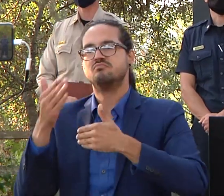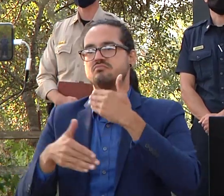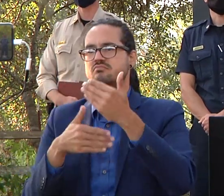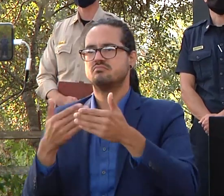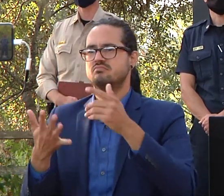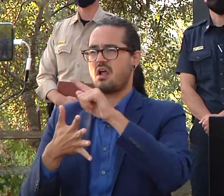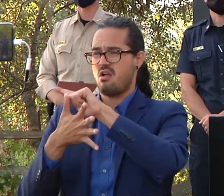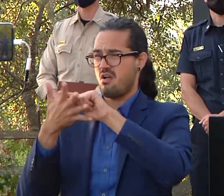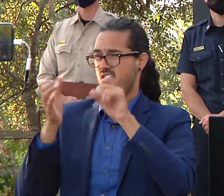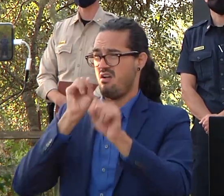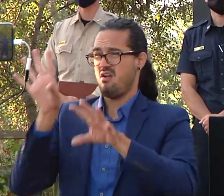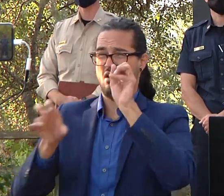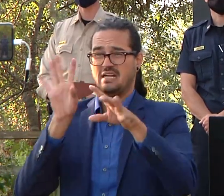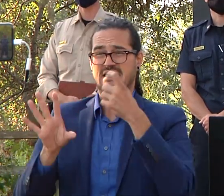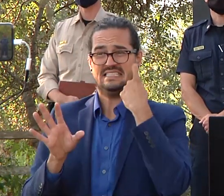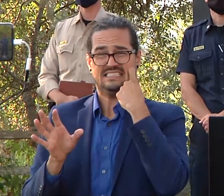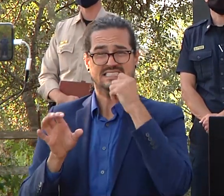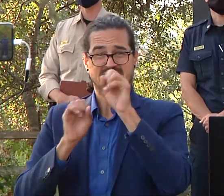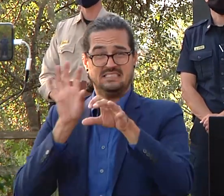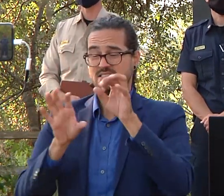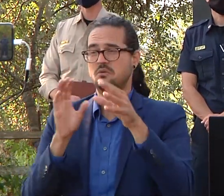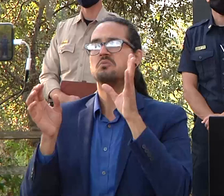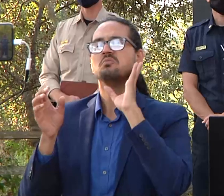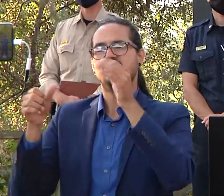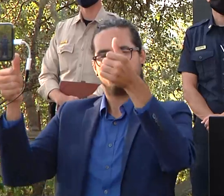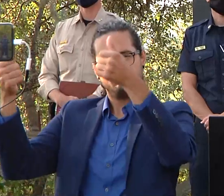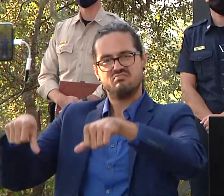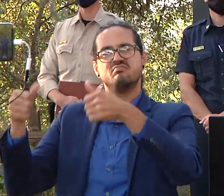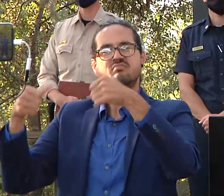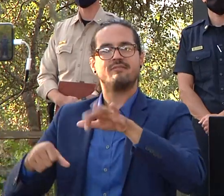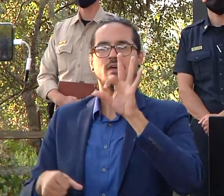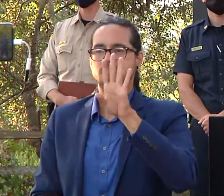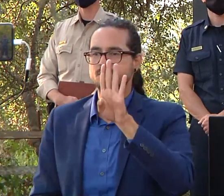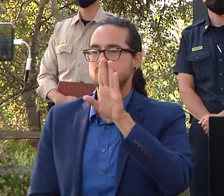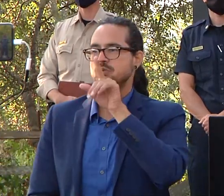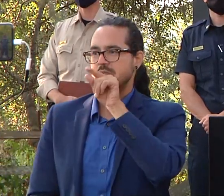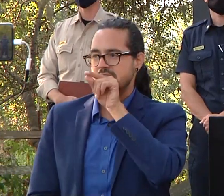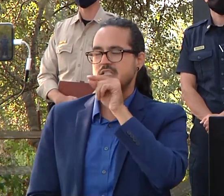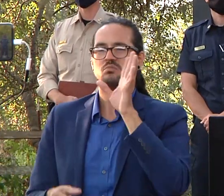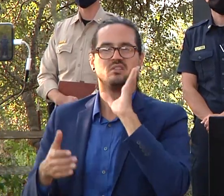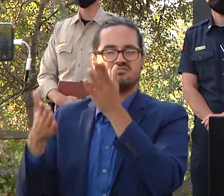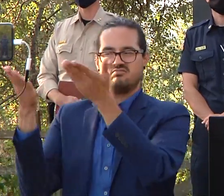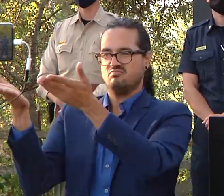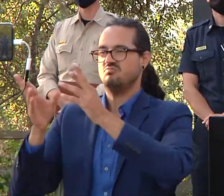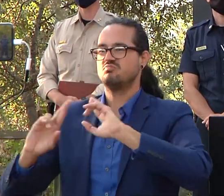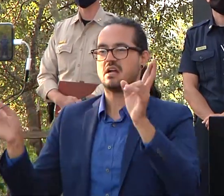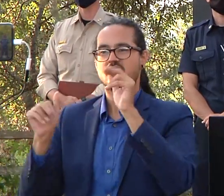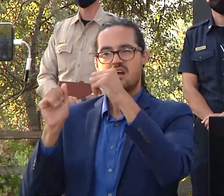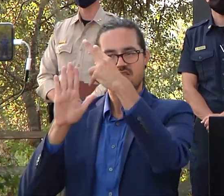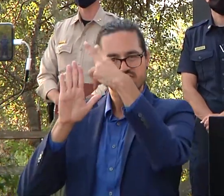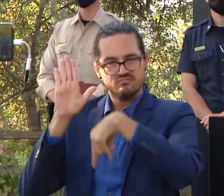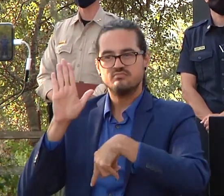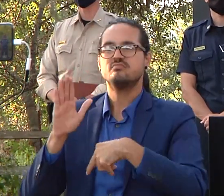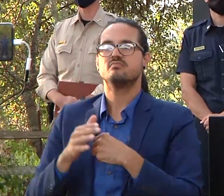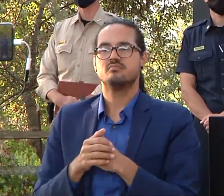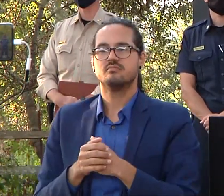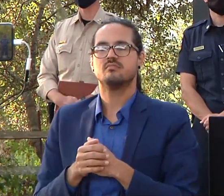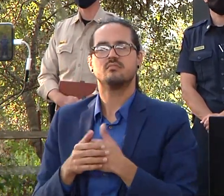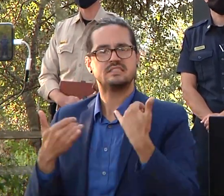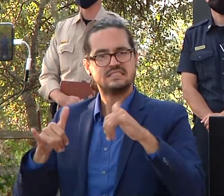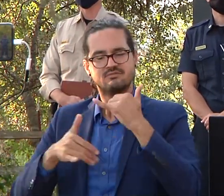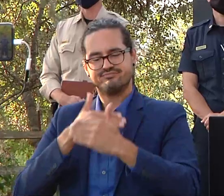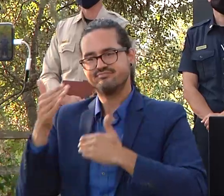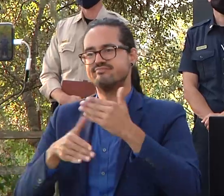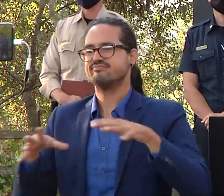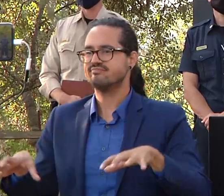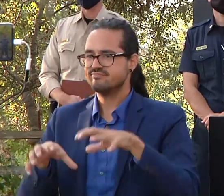social social media platforms there is more work that needs to be done we will let you know when these other areas not